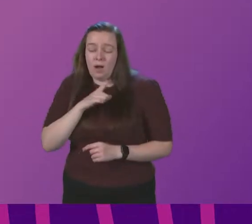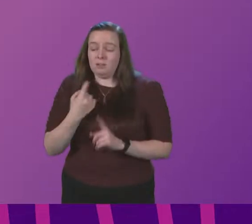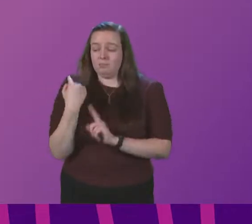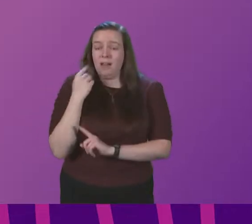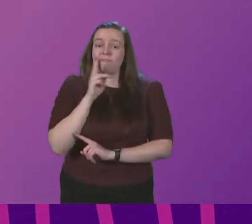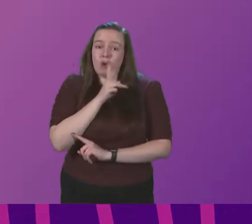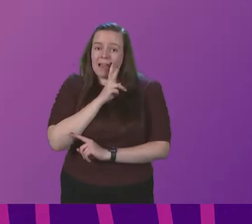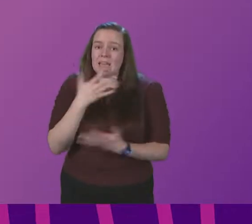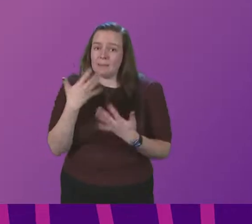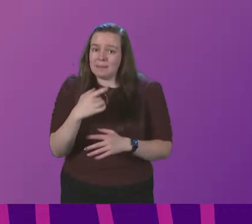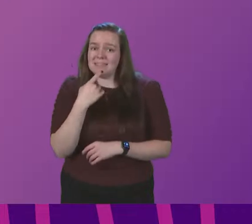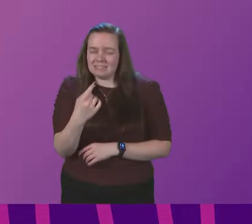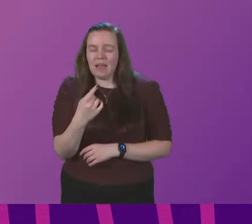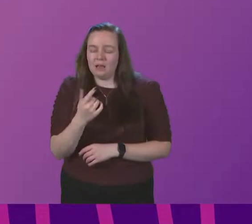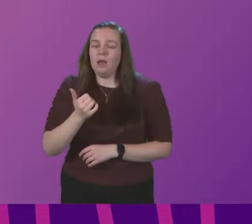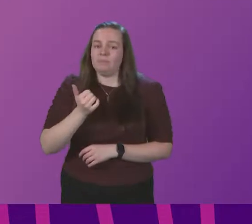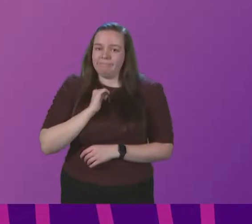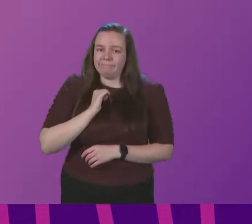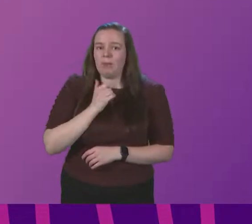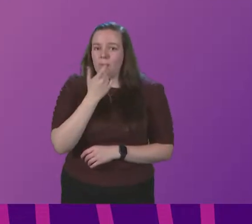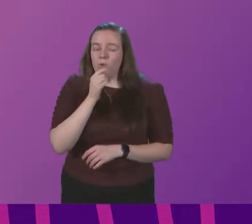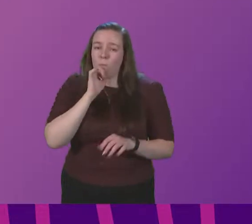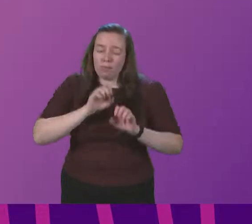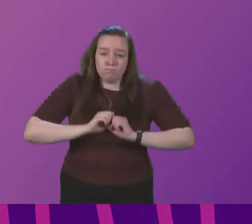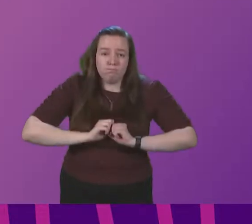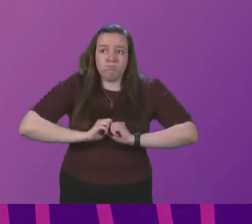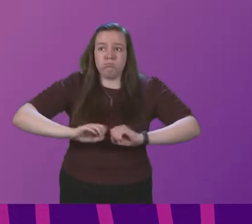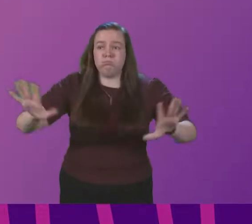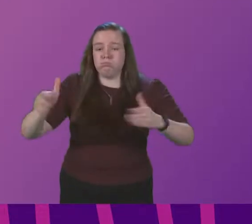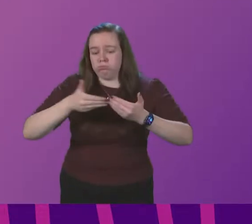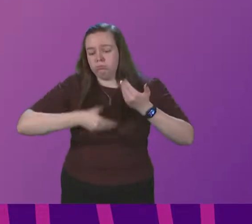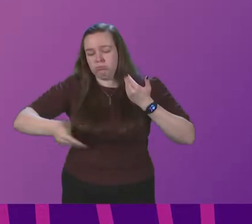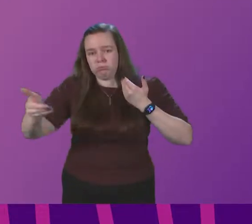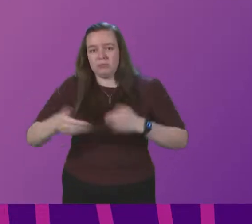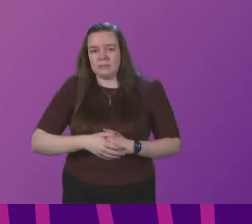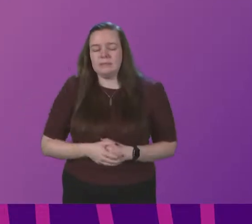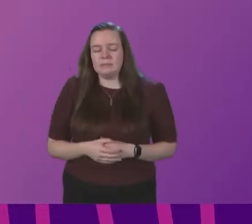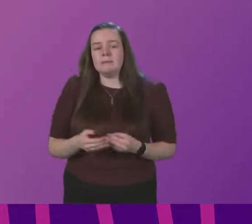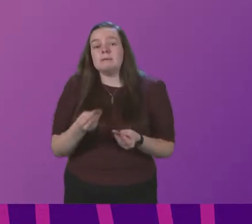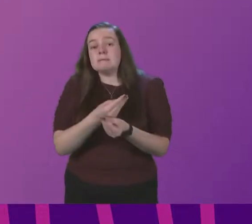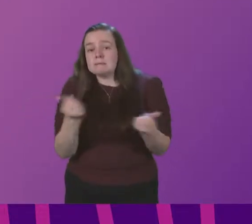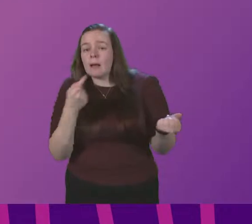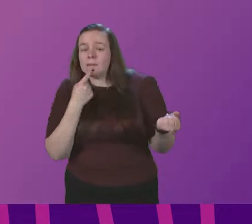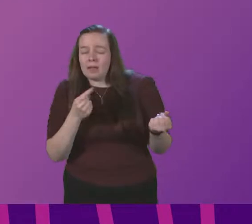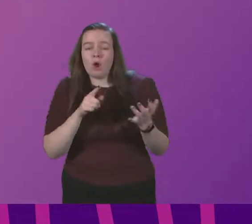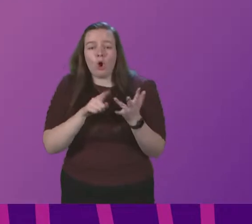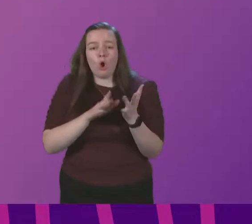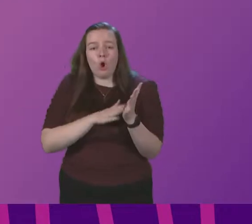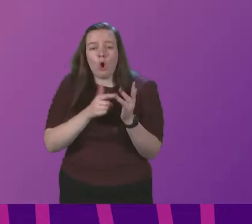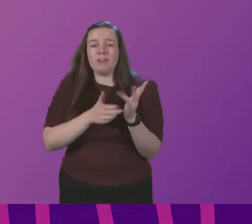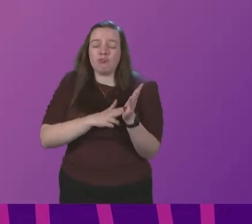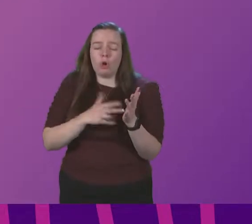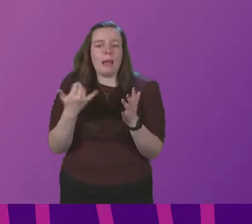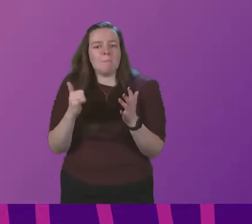Friday that we are facing a likely tsunami of cases in the weeks ahead. Now, some are suggesting that Omicron may be